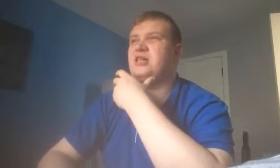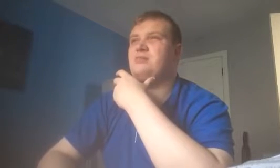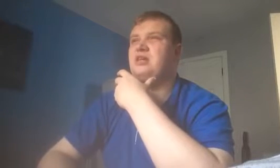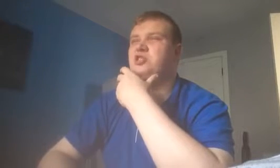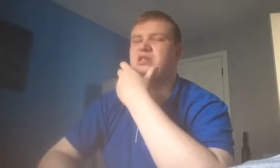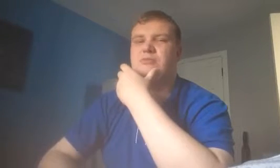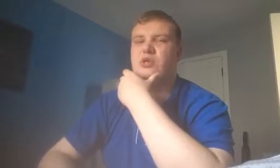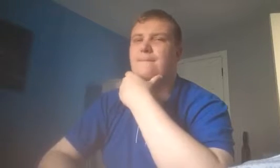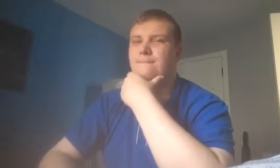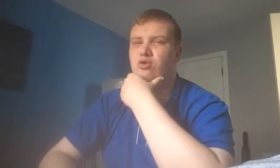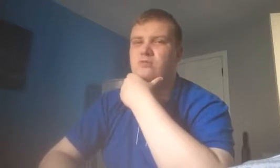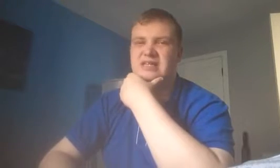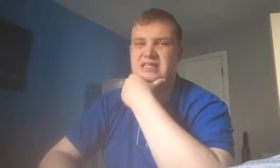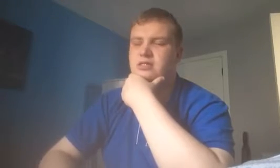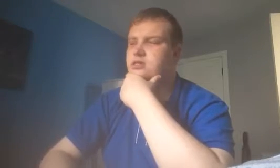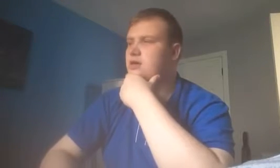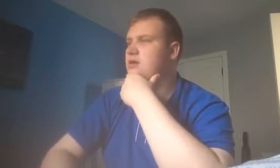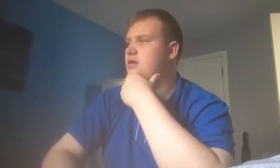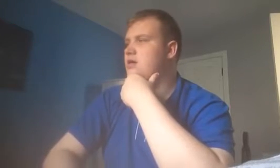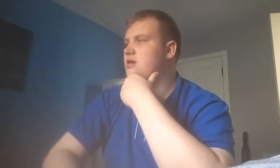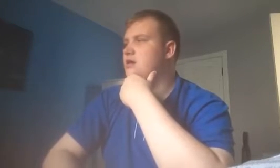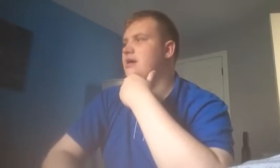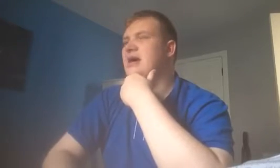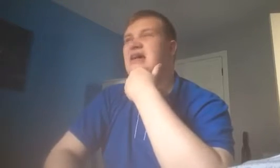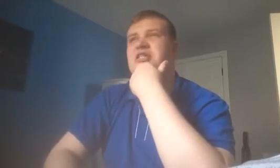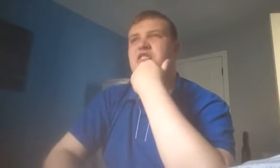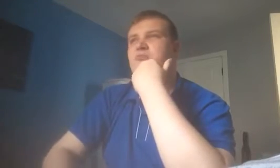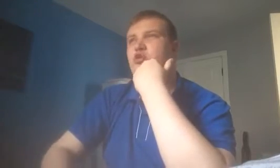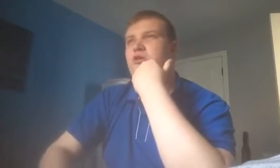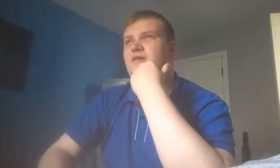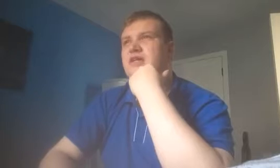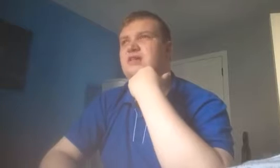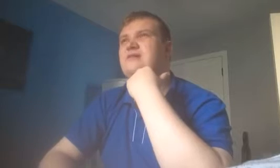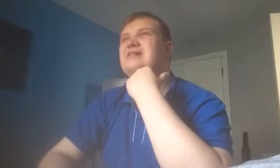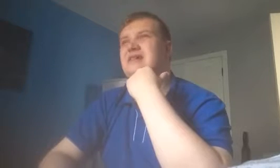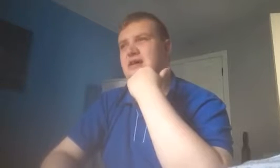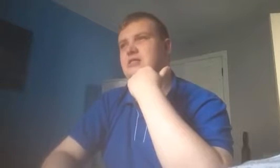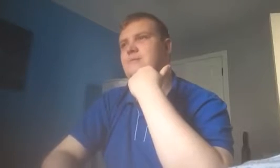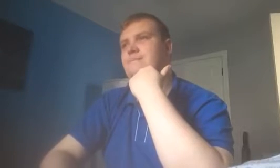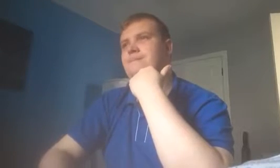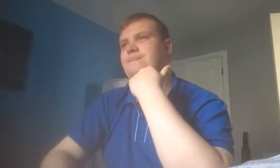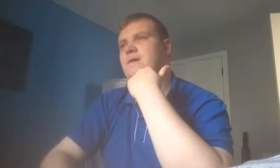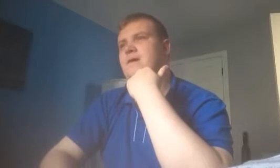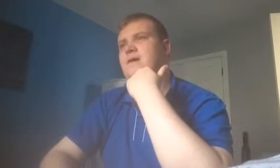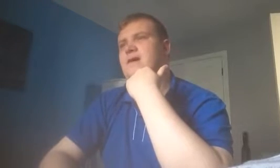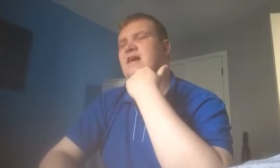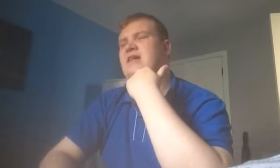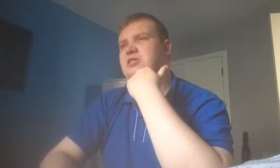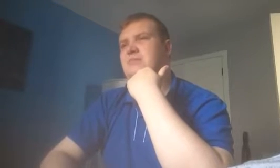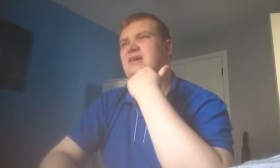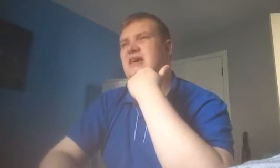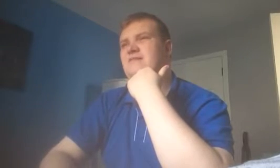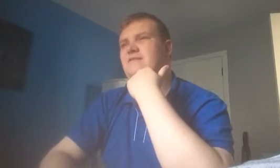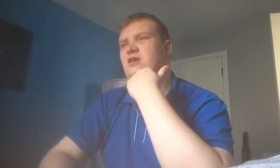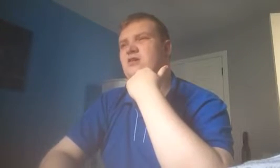The style of play is just absolutely. Bored me to deals. Erm. Can I see them qualifying? Yes. Can I see them getting far?